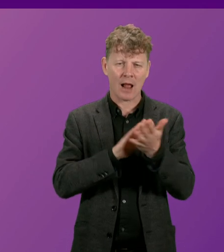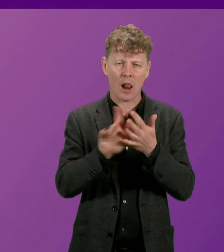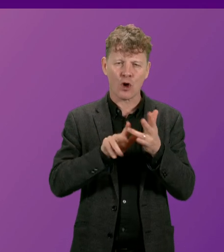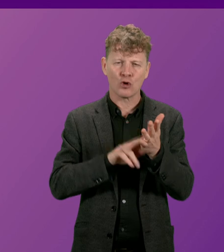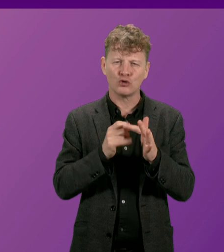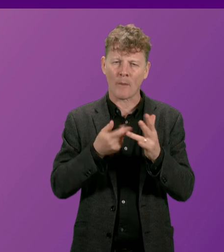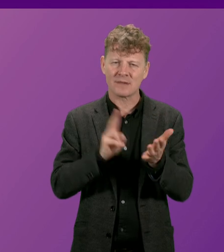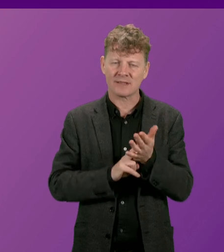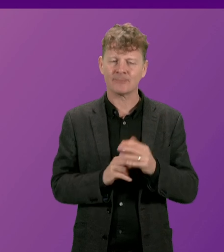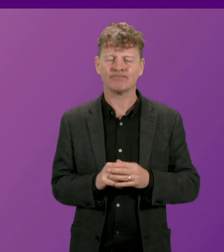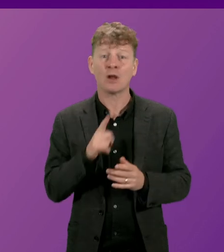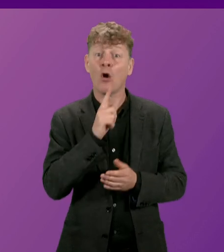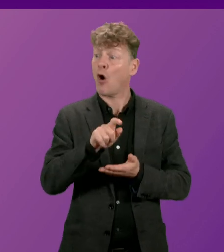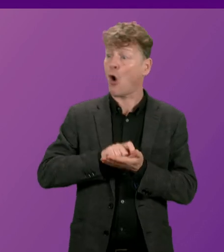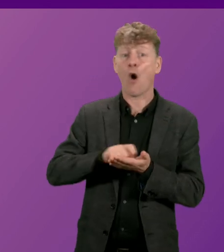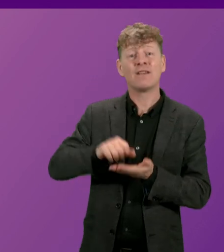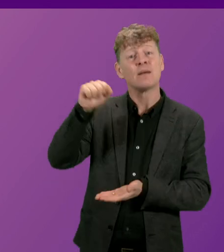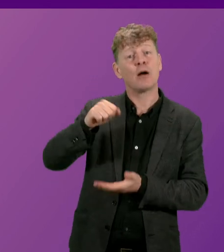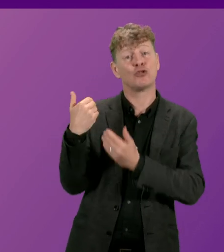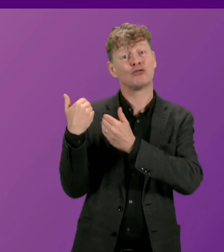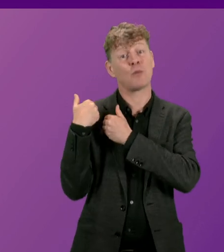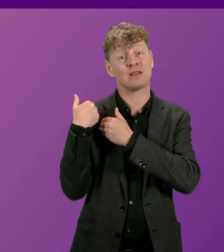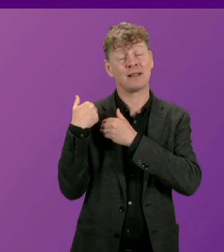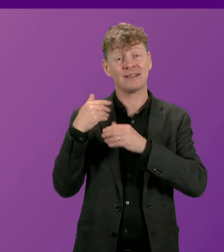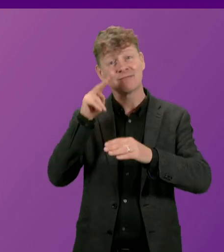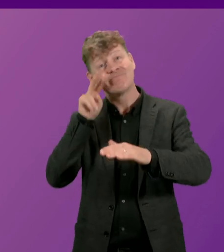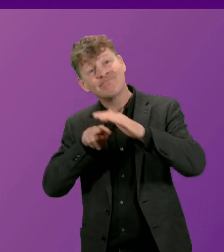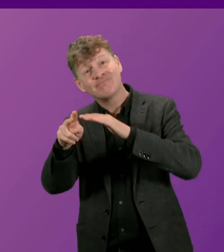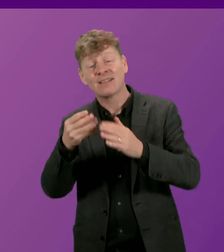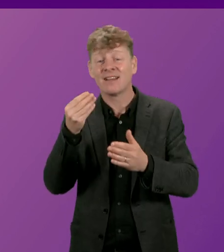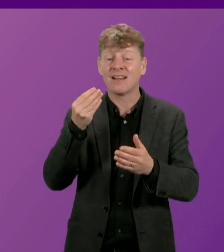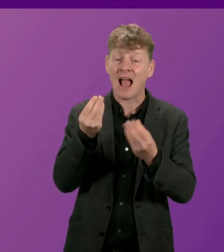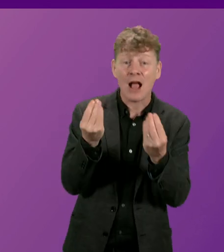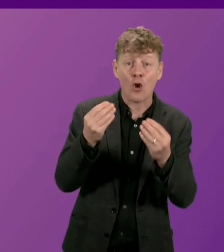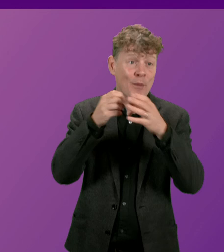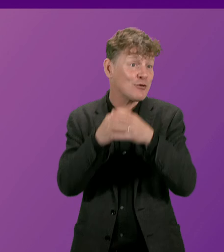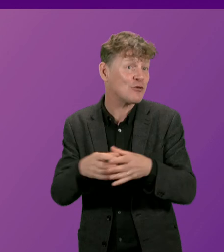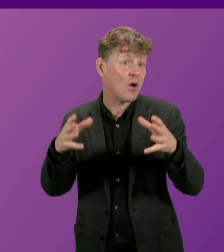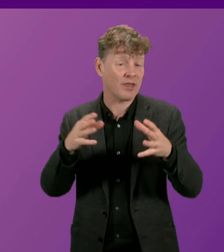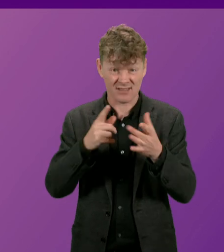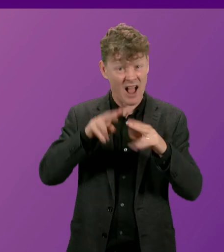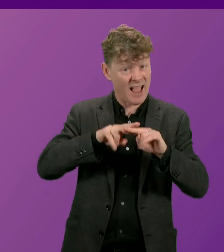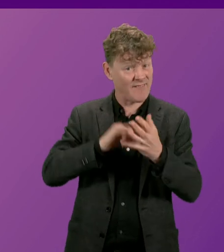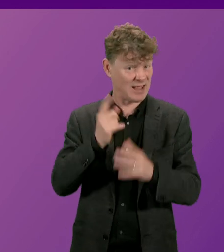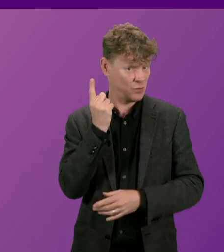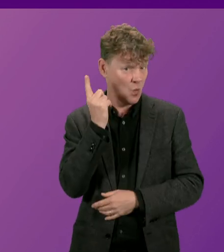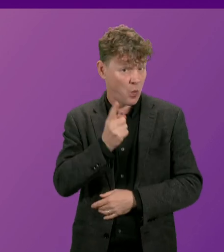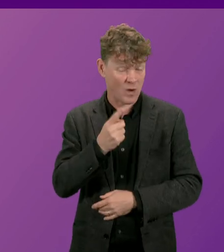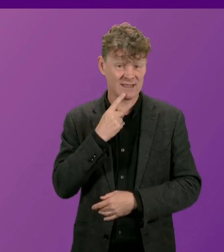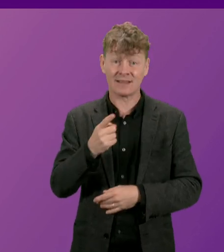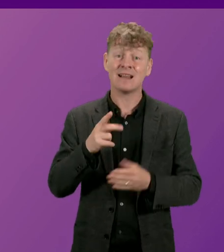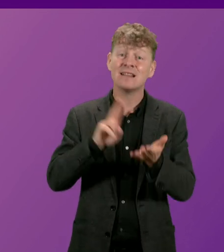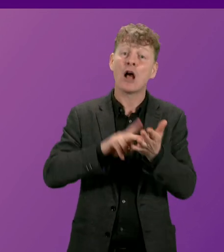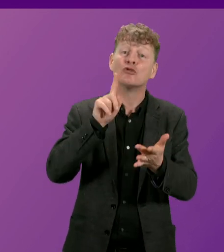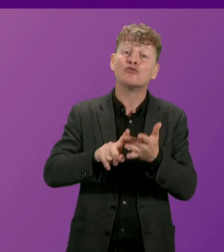Budget and Responsibility have significantly downgraded their economic growth forecasts after the budget. The IFS has warned that the vast majority of the national